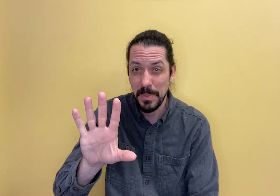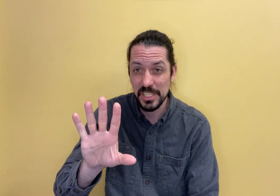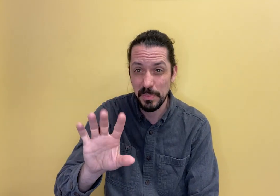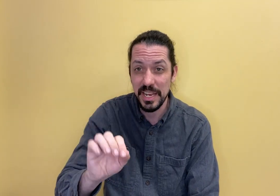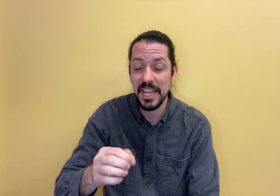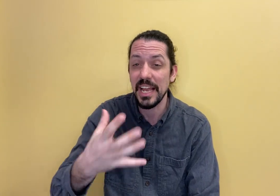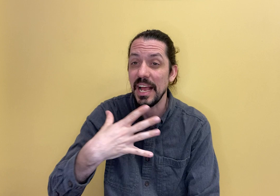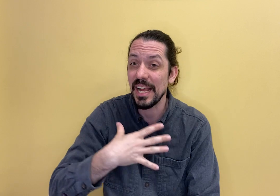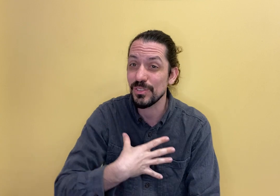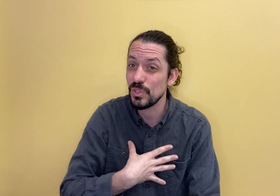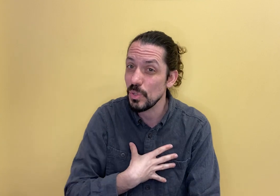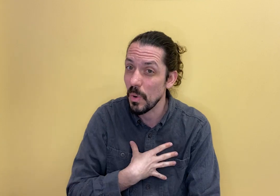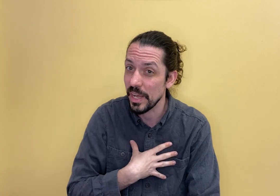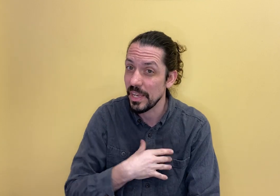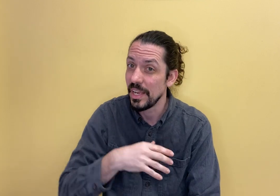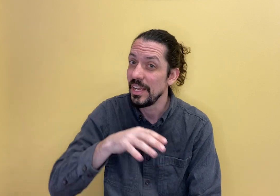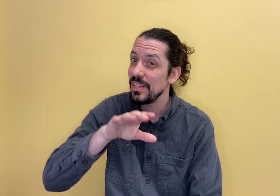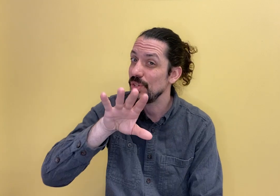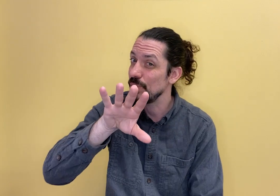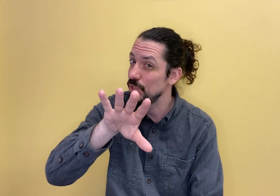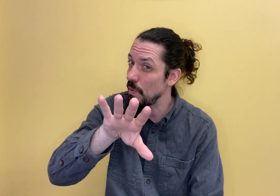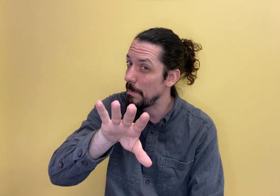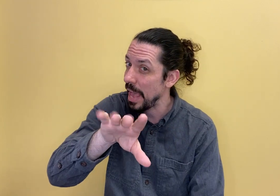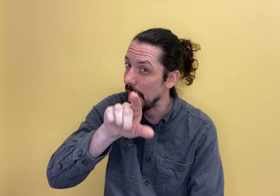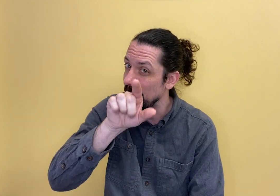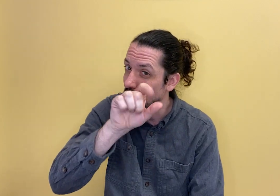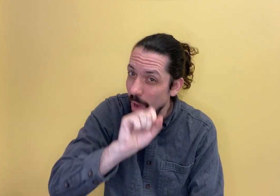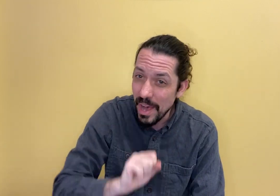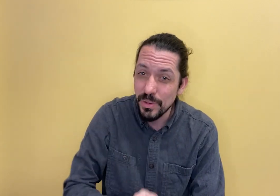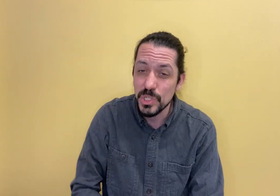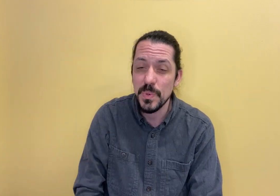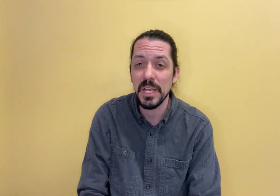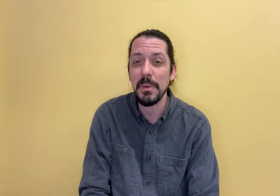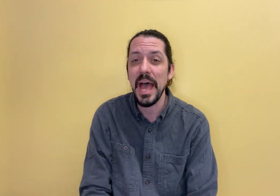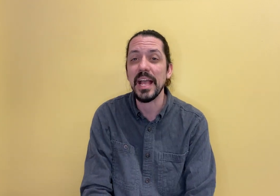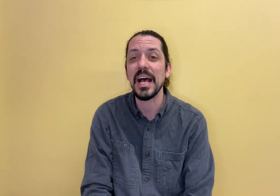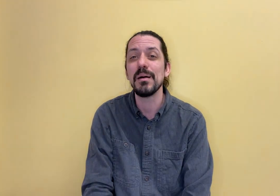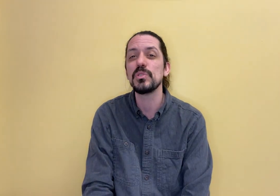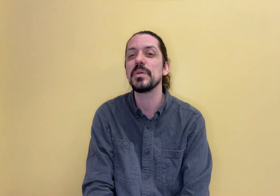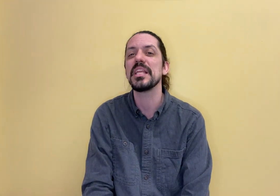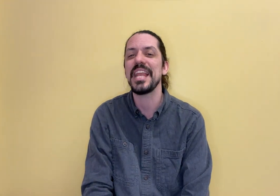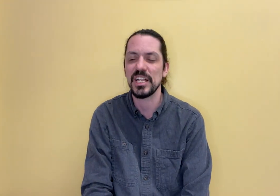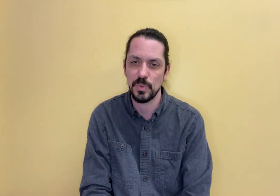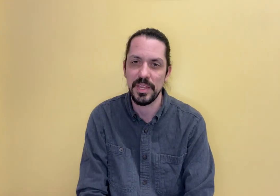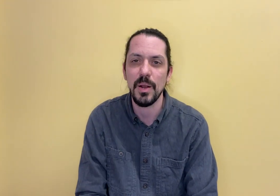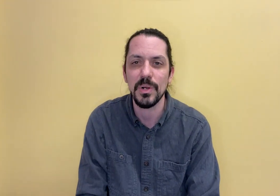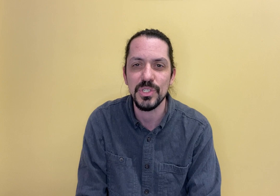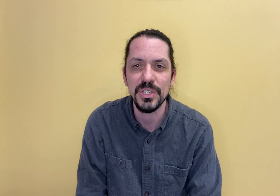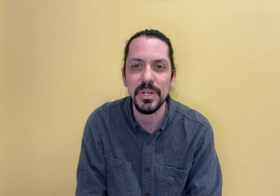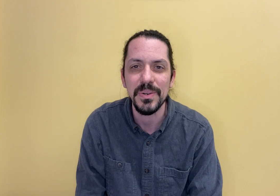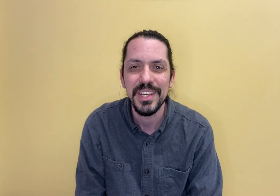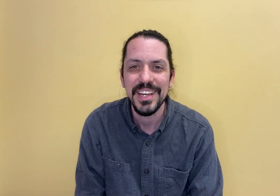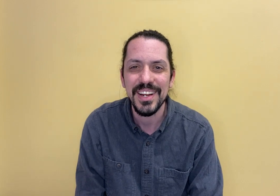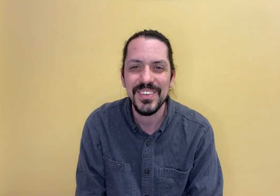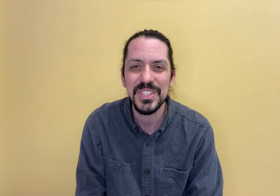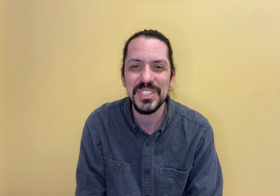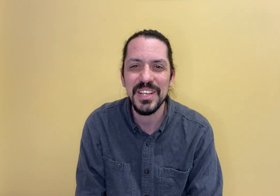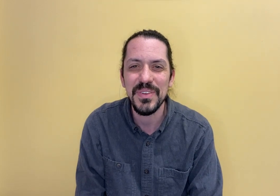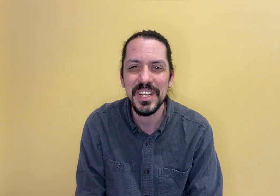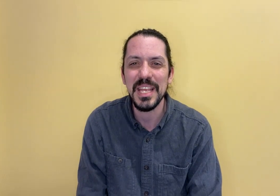me explain again. I'll do one. You do it back. But while you're doing it back, I'm doing the next one that I want you to do. And I want you to see if you can keep